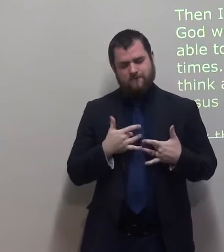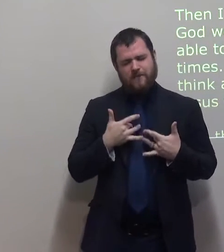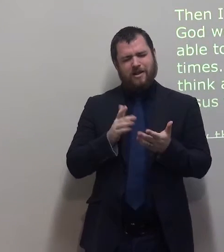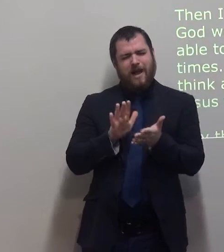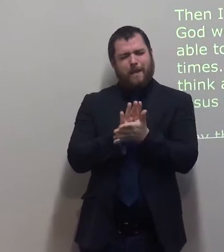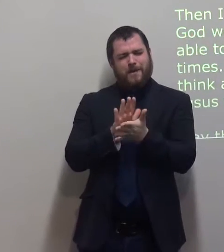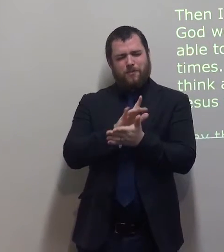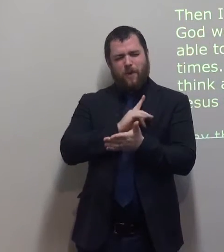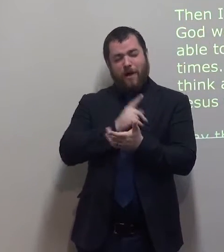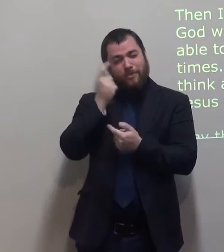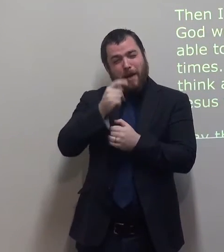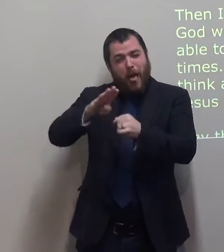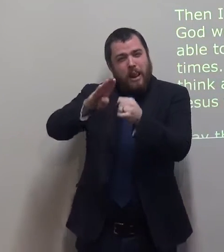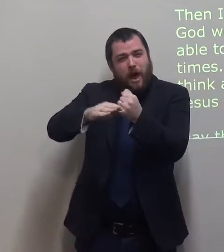last day when Jesus comes again.